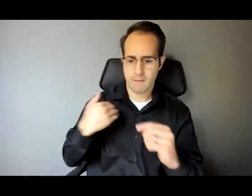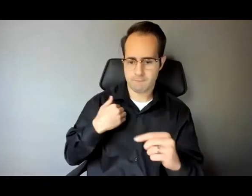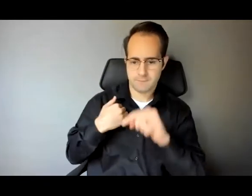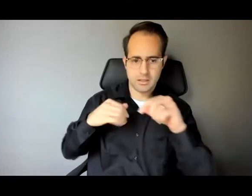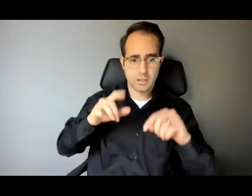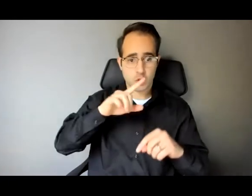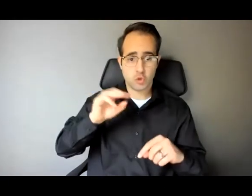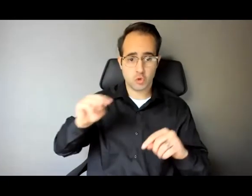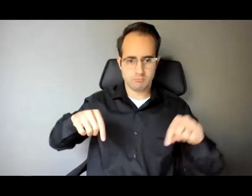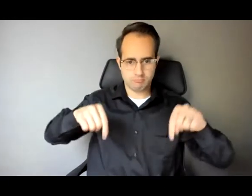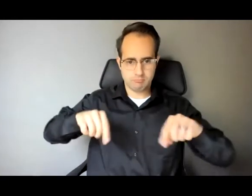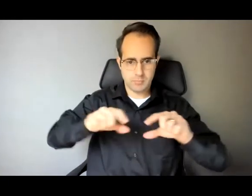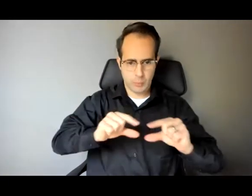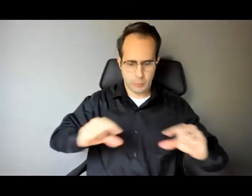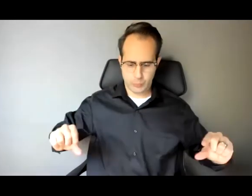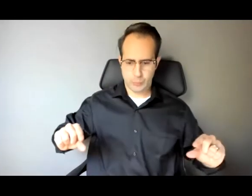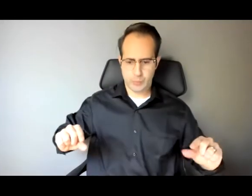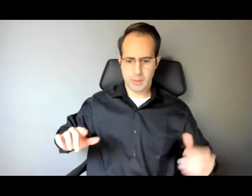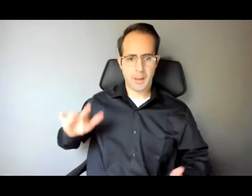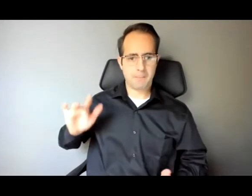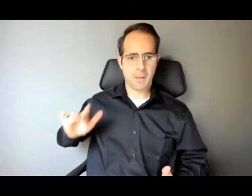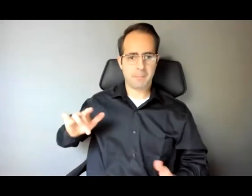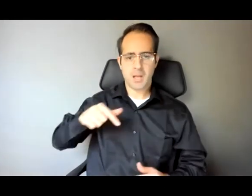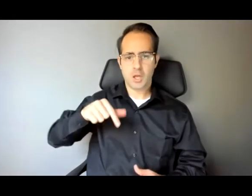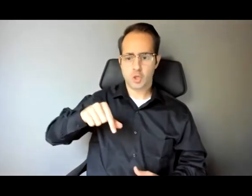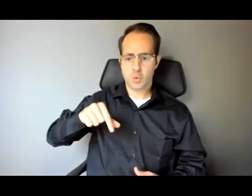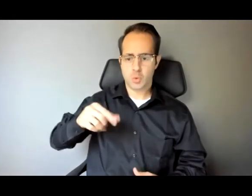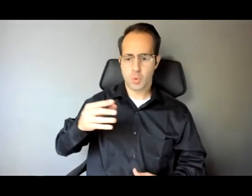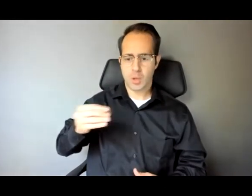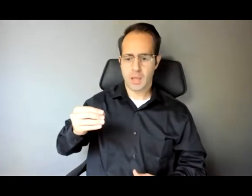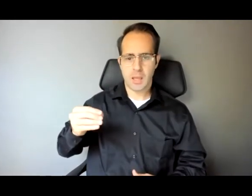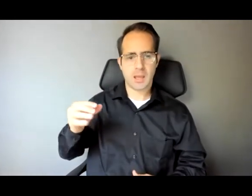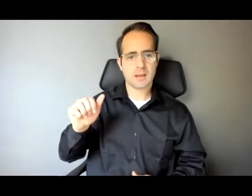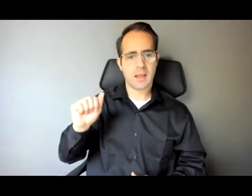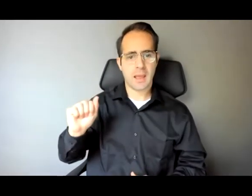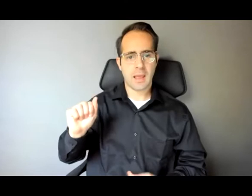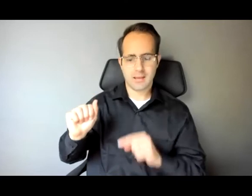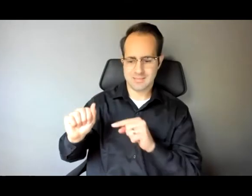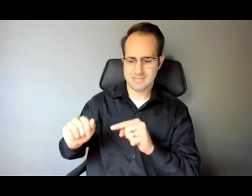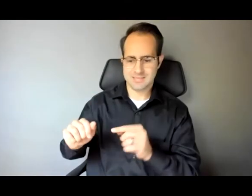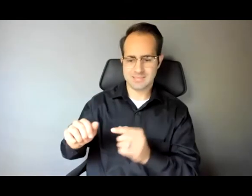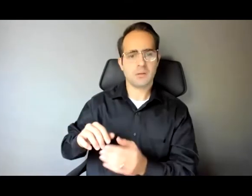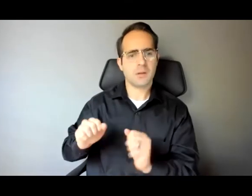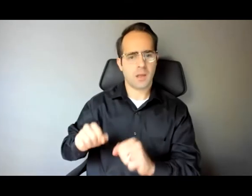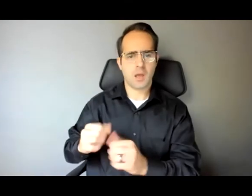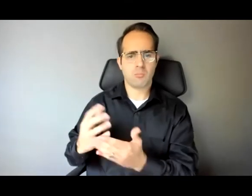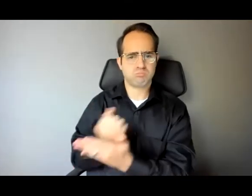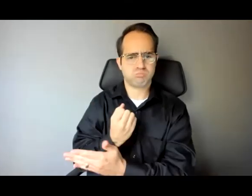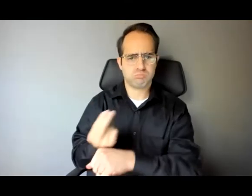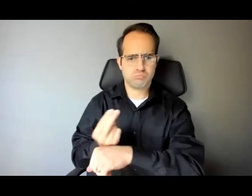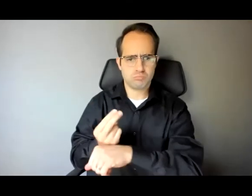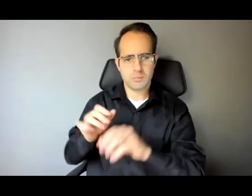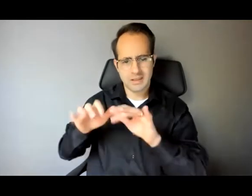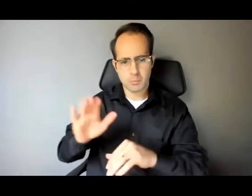Zoom. We prefer that you use the Q&A feature in Zoom. It allows us on the back end to monitor and keep track of those questions that you're